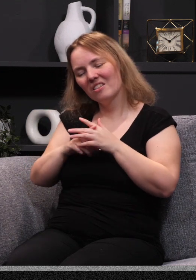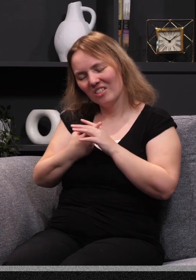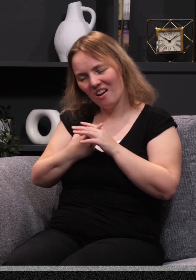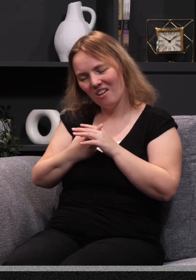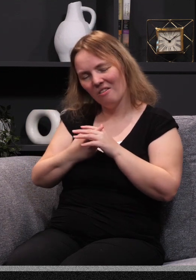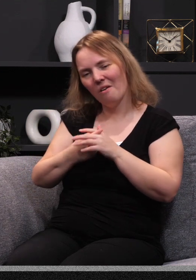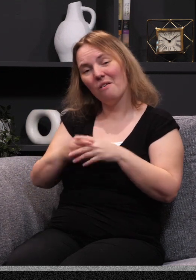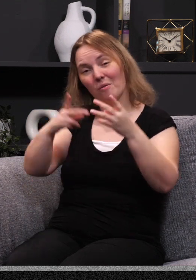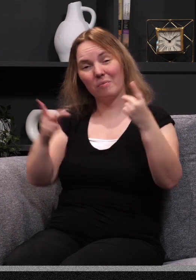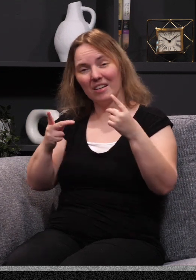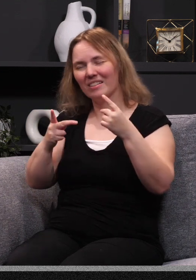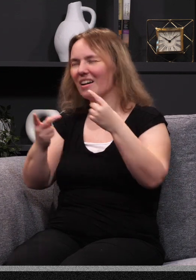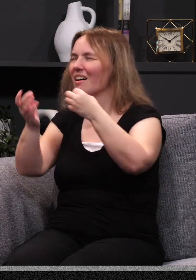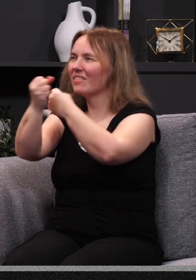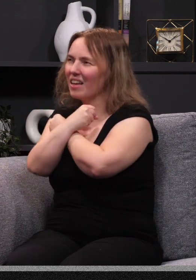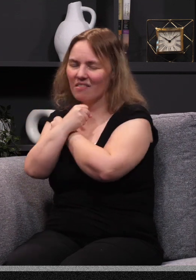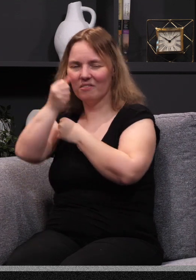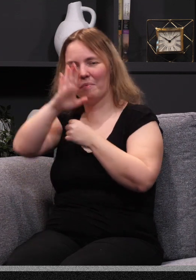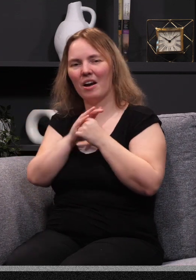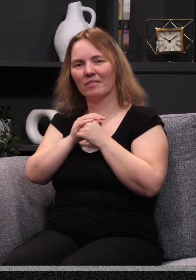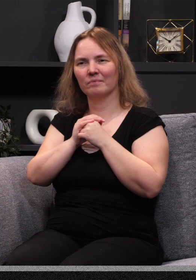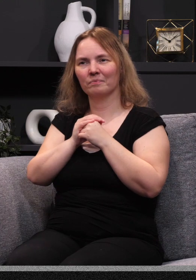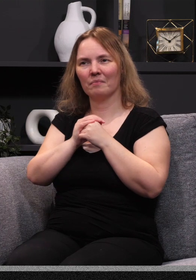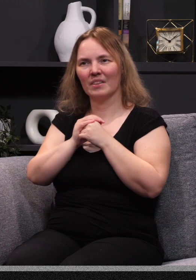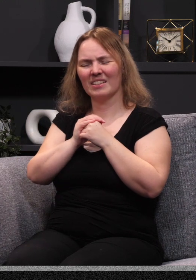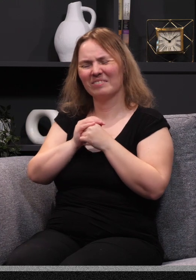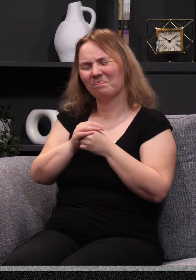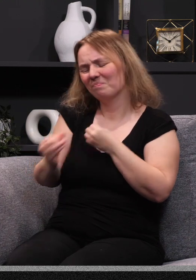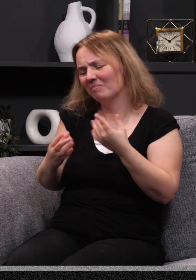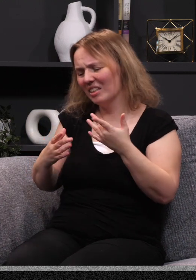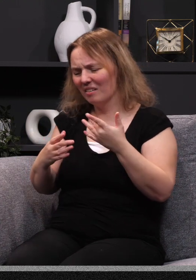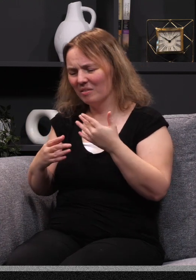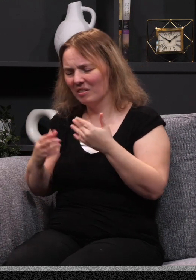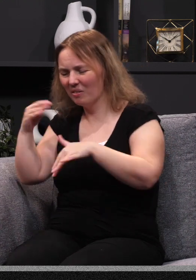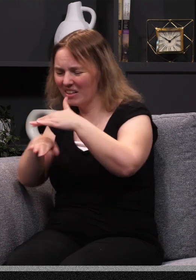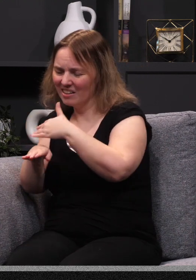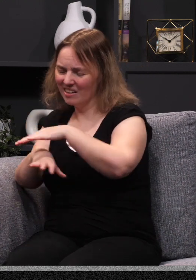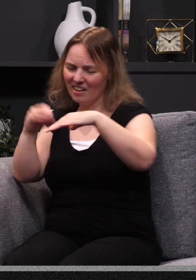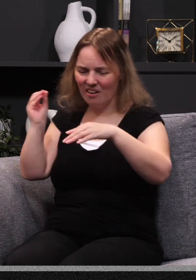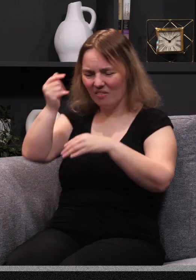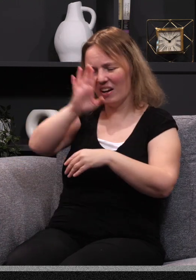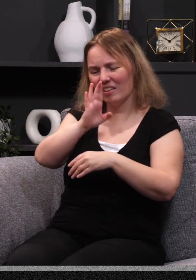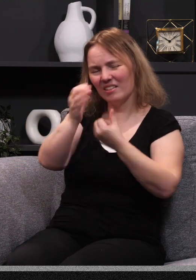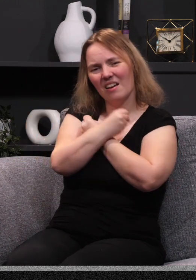learn to live in that love, in that communion with him. I wonder how often we tend to dart in and out of God's love depending on how we feel.